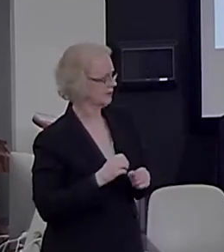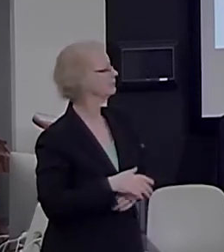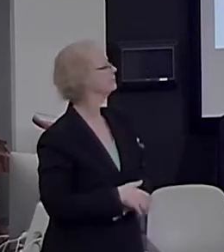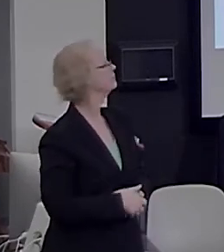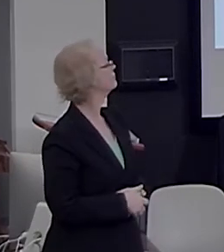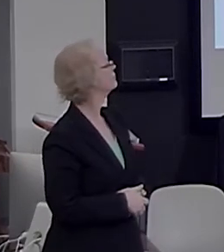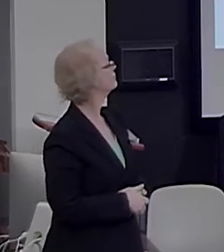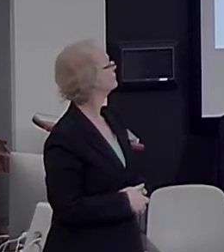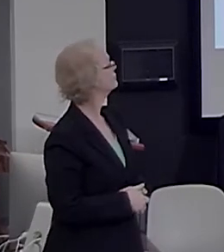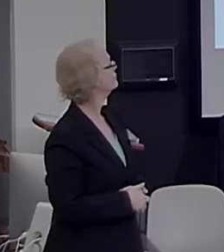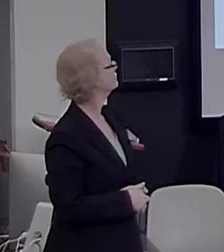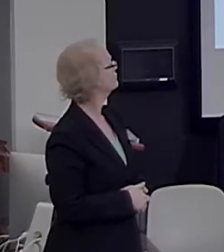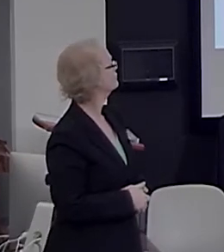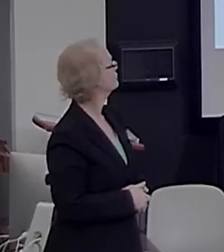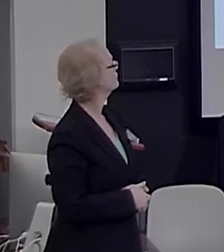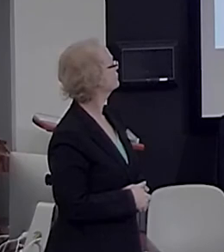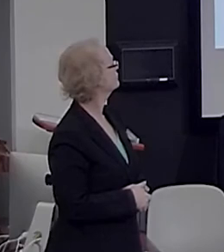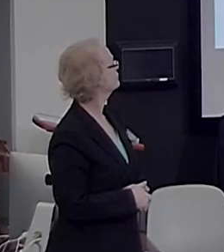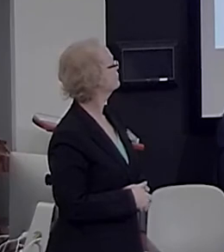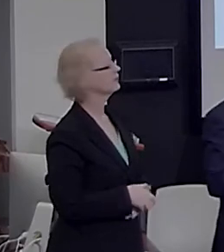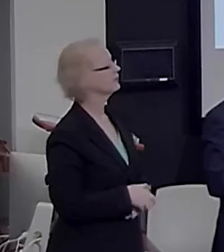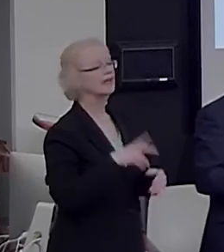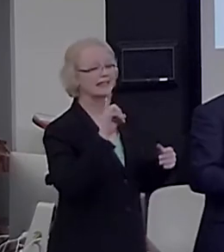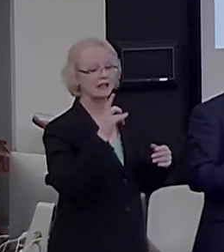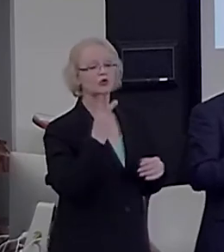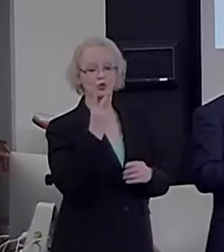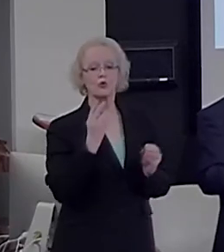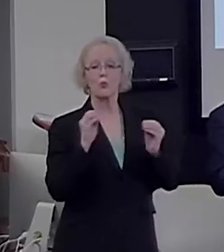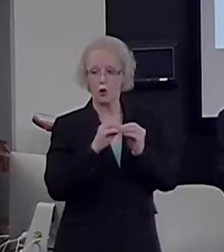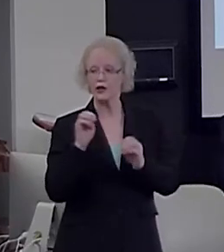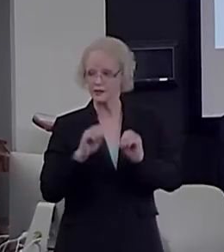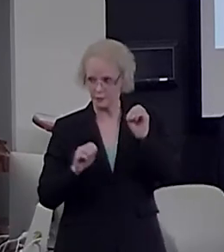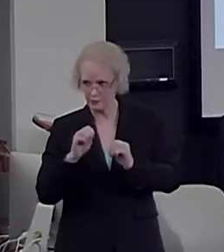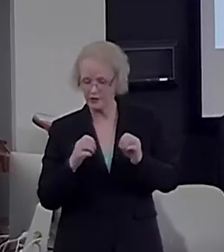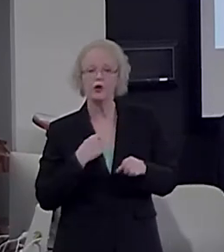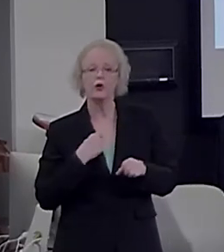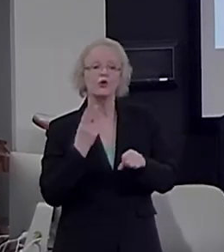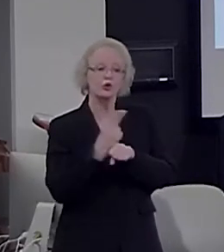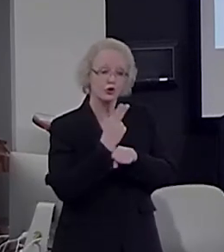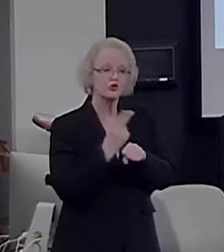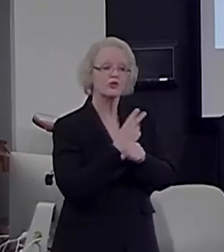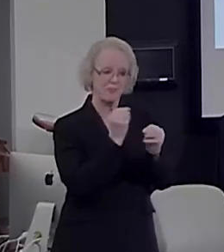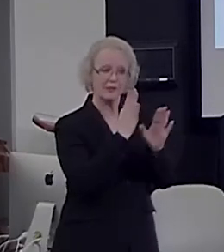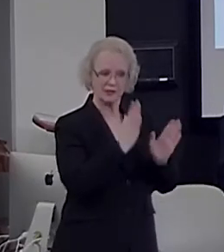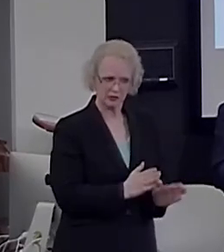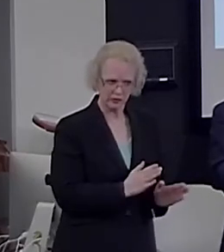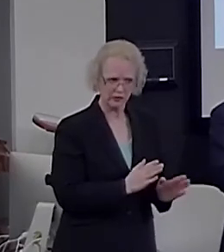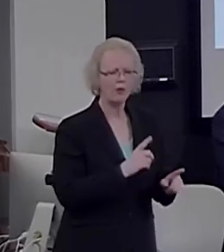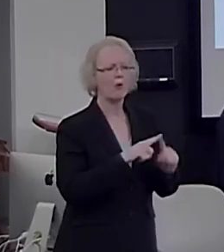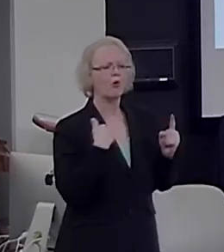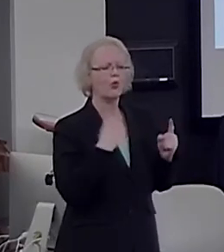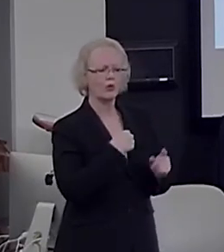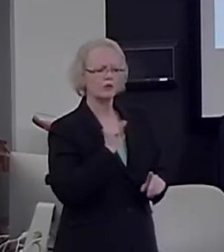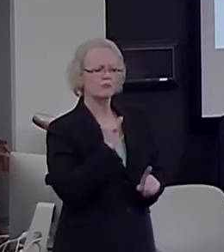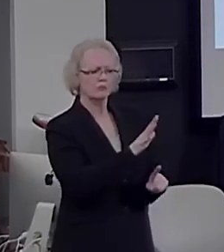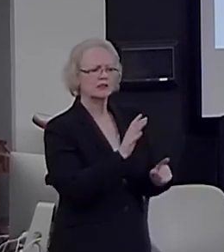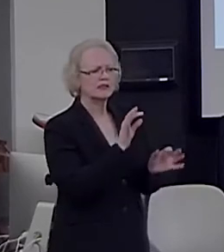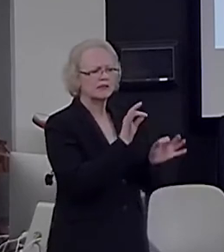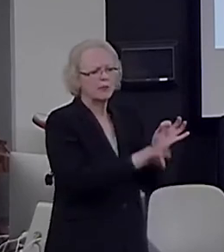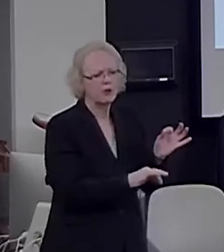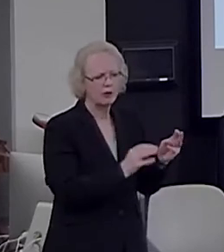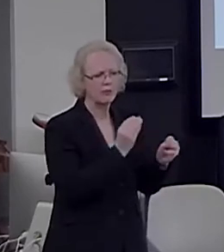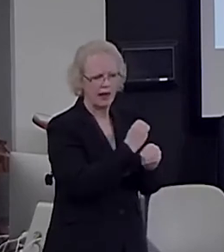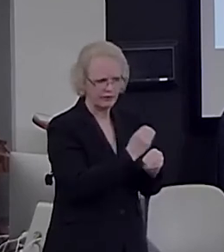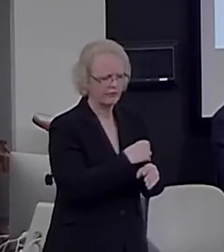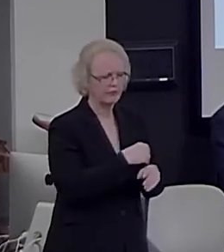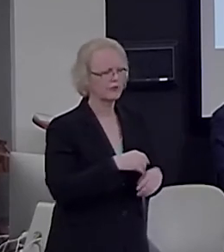Oops. Two more experiments. We're using also mathematicians, but much simpler facts. We were using an